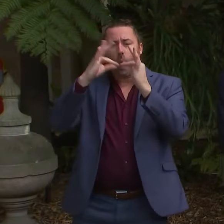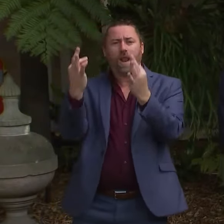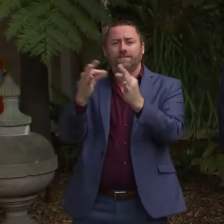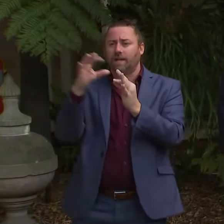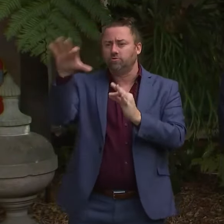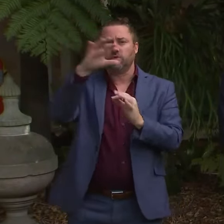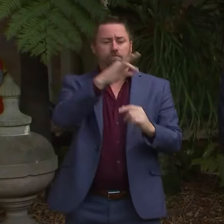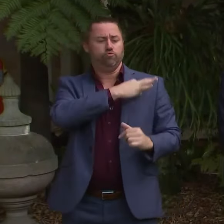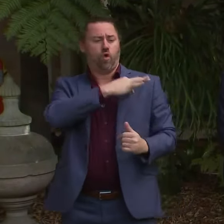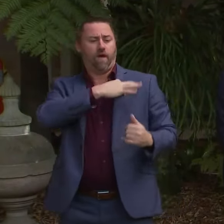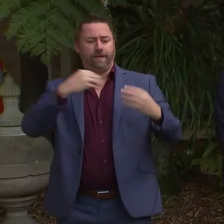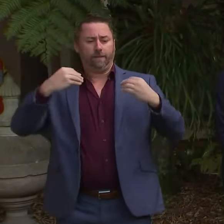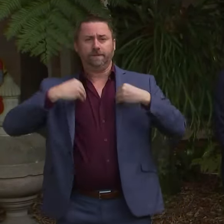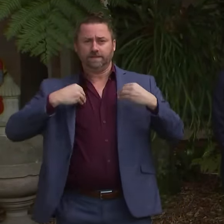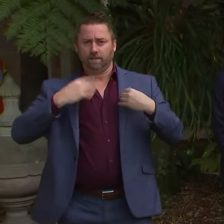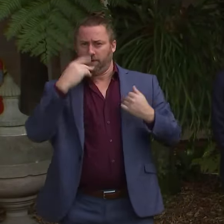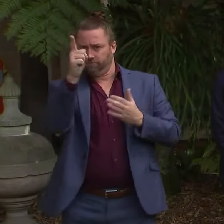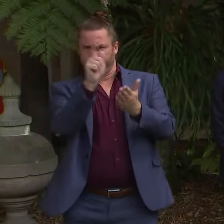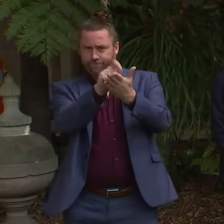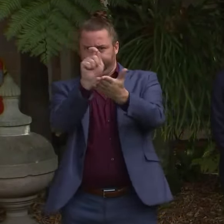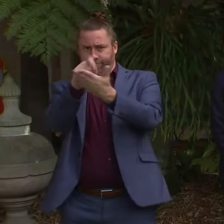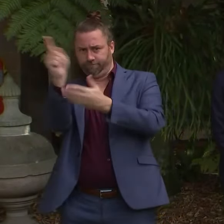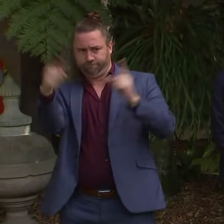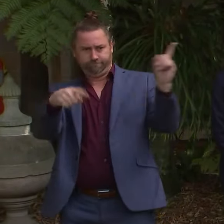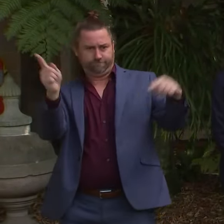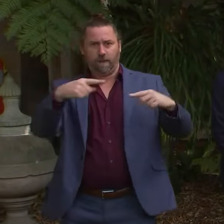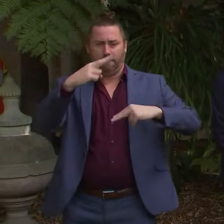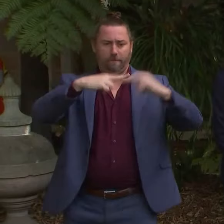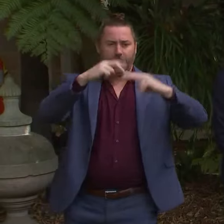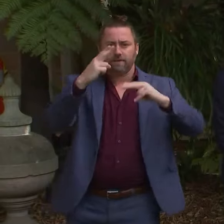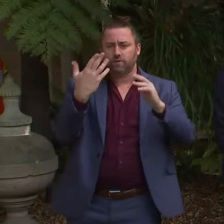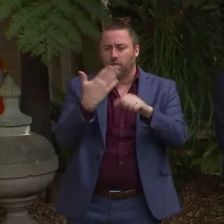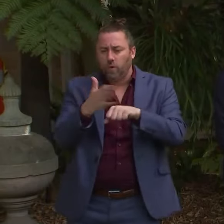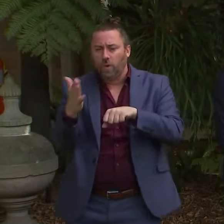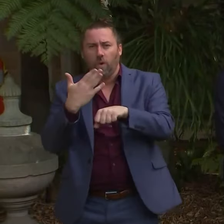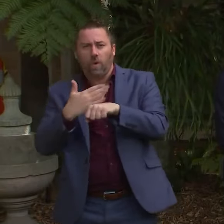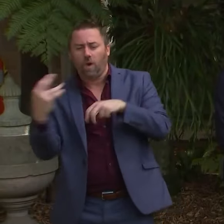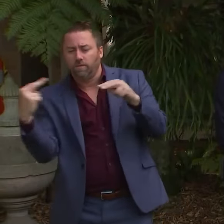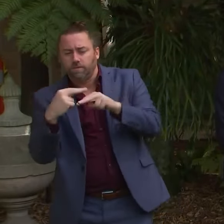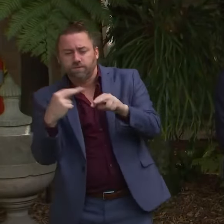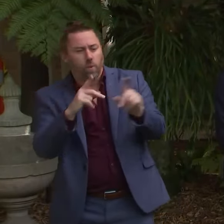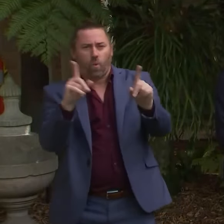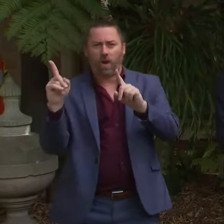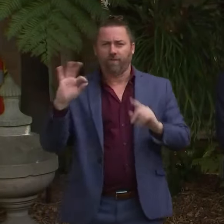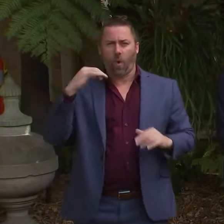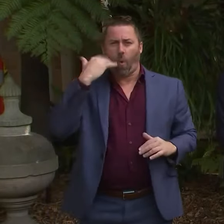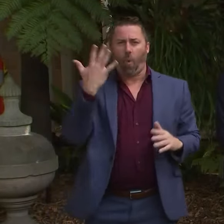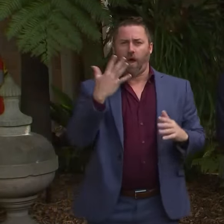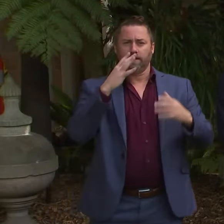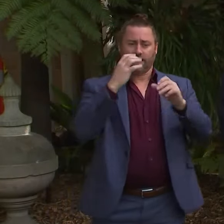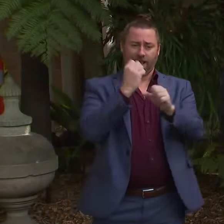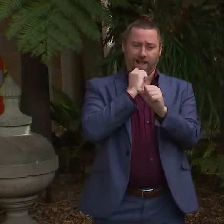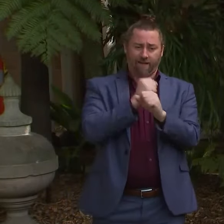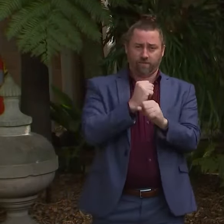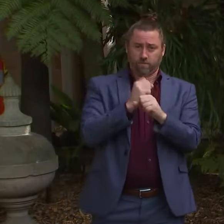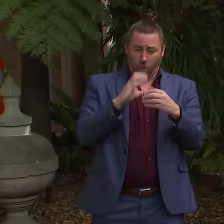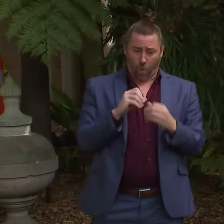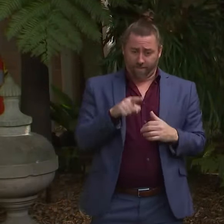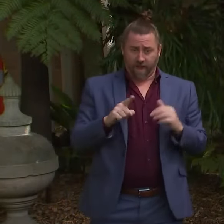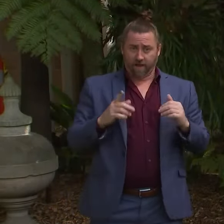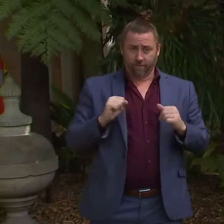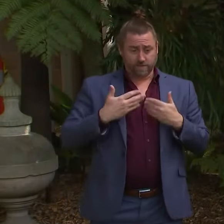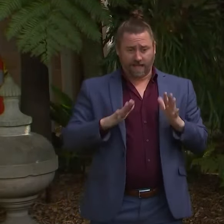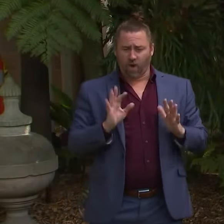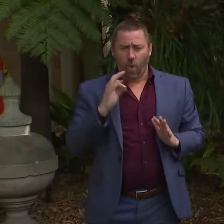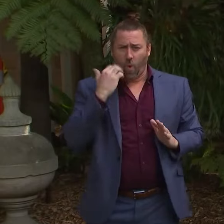to build things. And it's not always ends up government owned facilities. So, so let's not pretend this